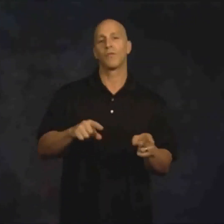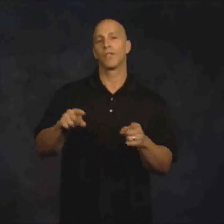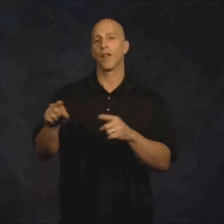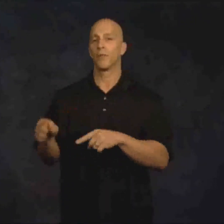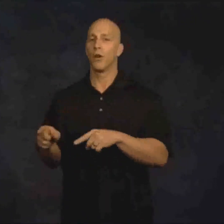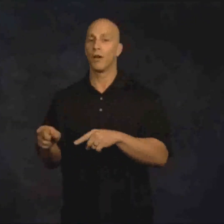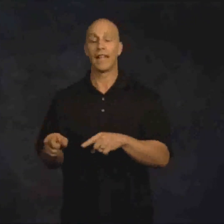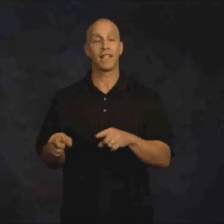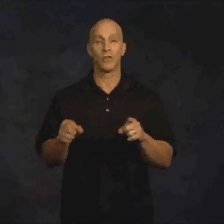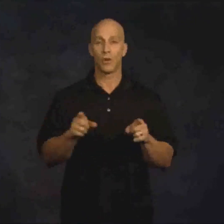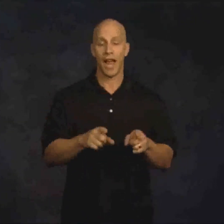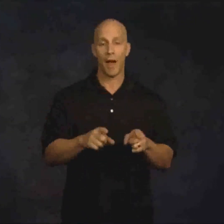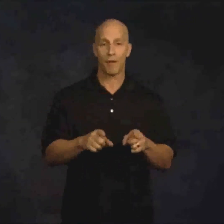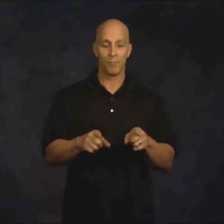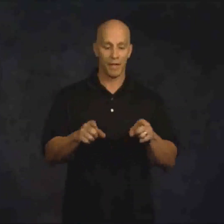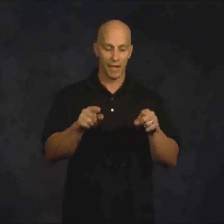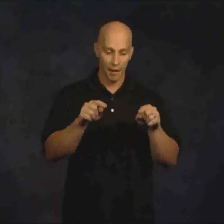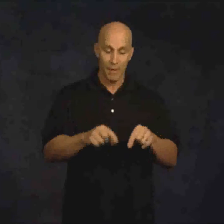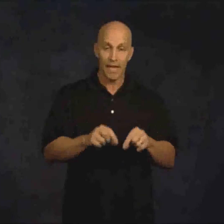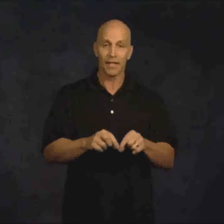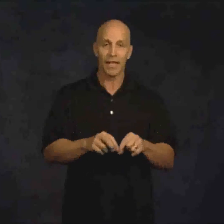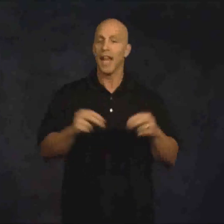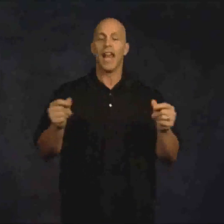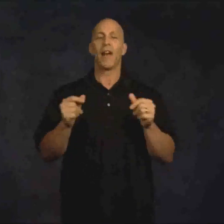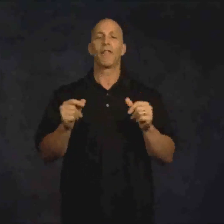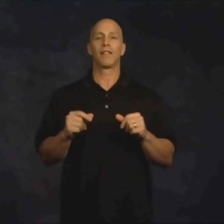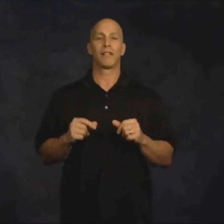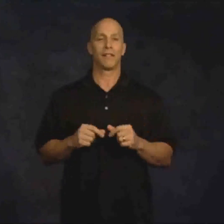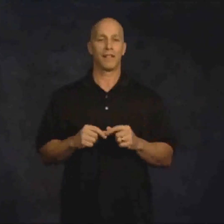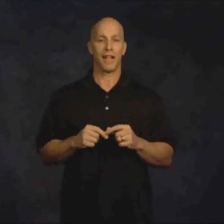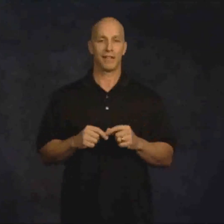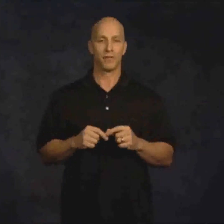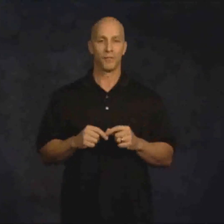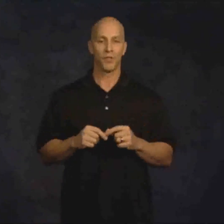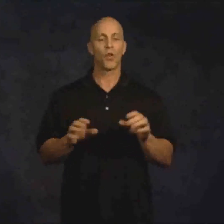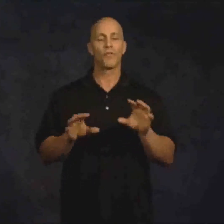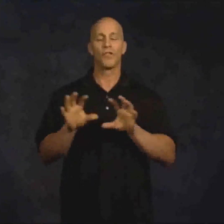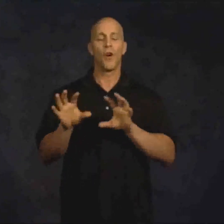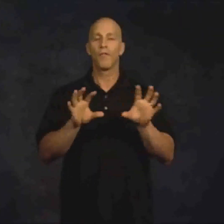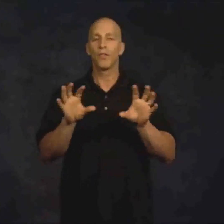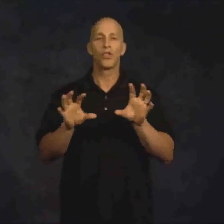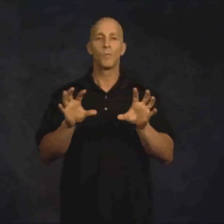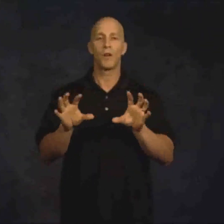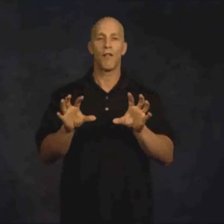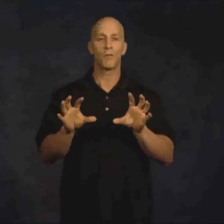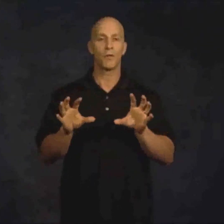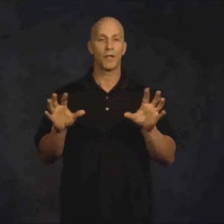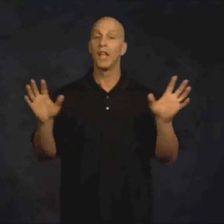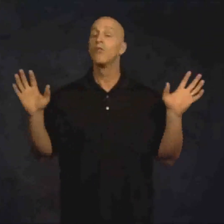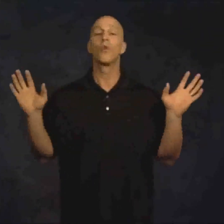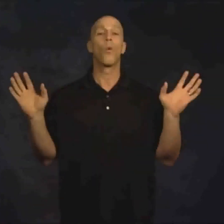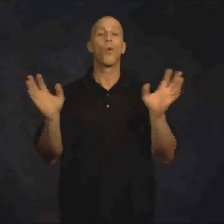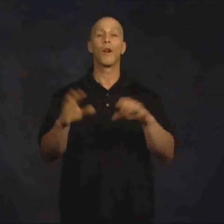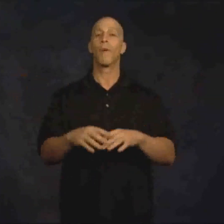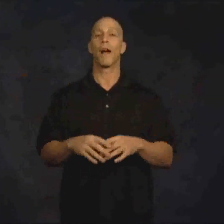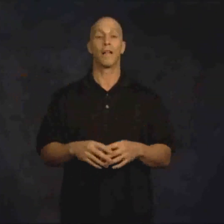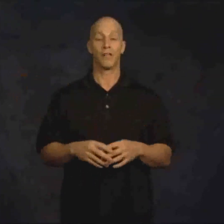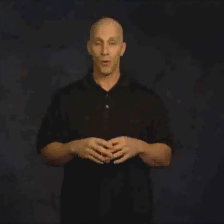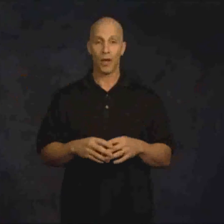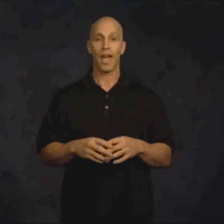down the road. And that doesn't always happen and mean that immediately everything's a success. So if you don't feel super comfortable with it, don't worry about it. It's okay.